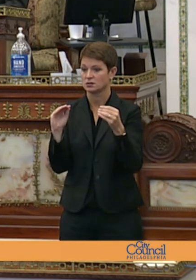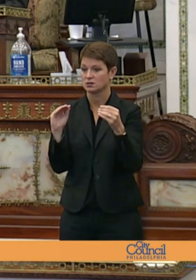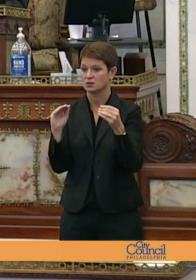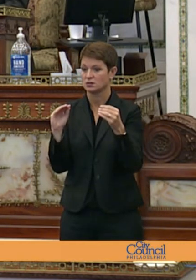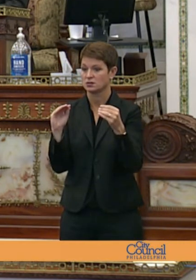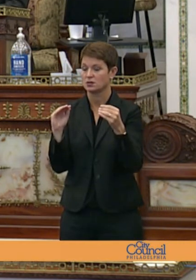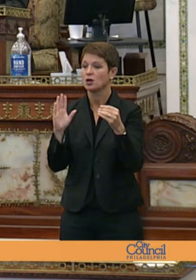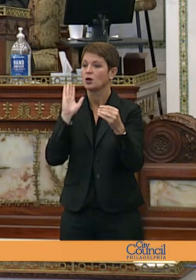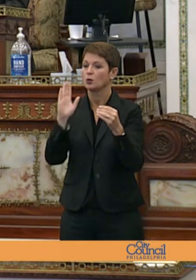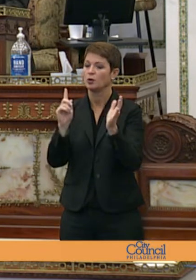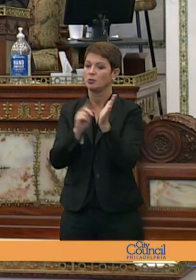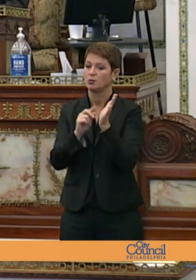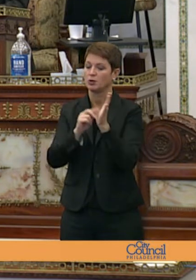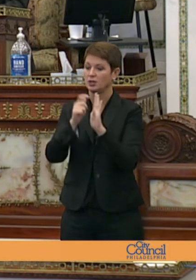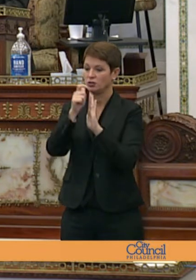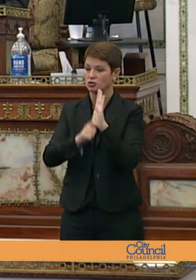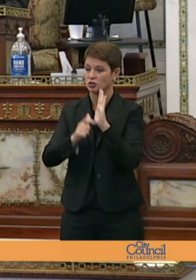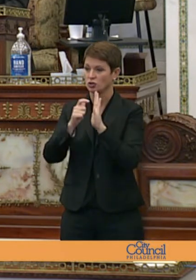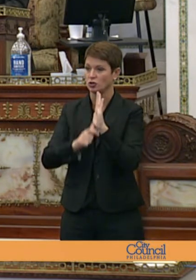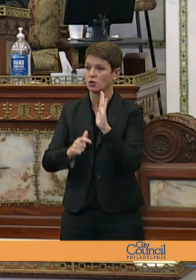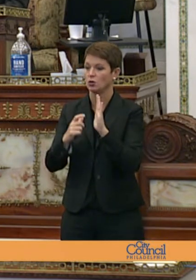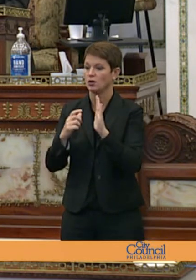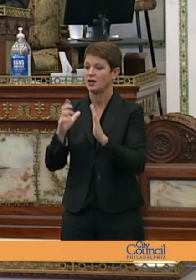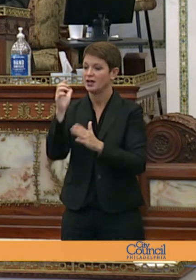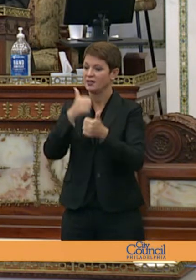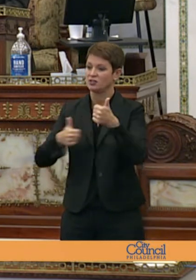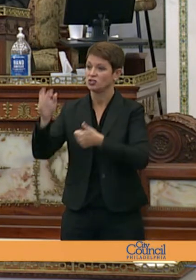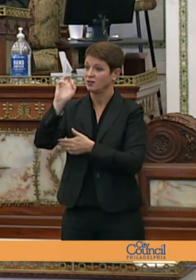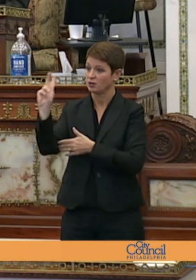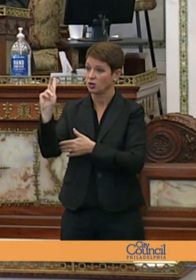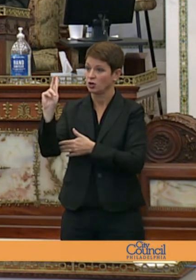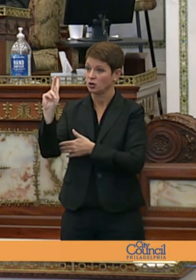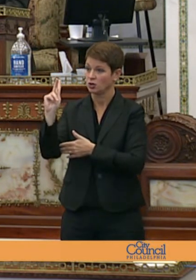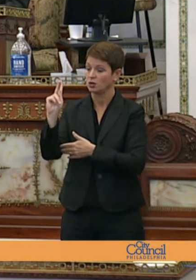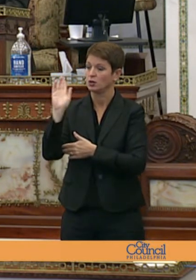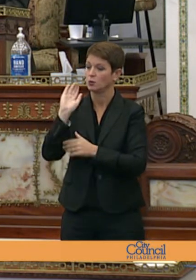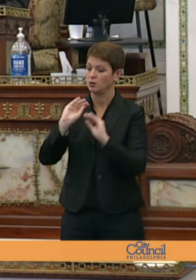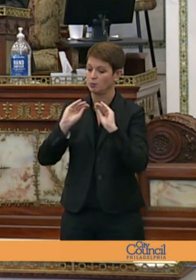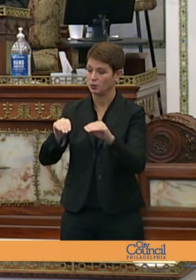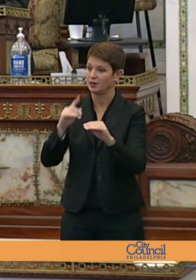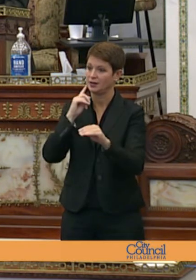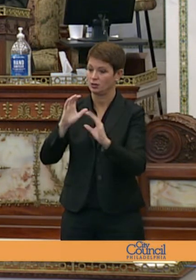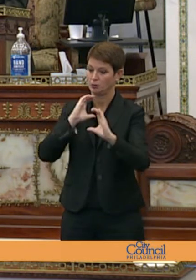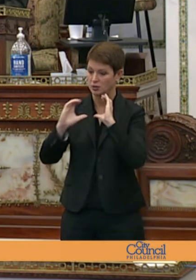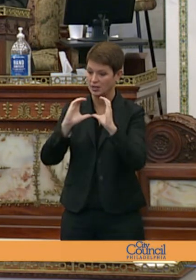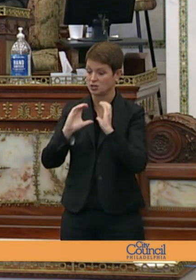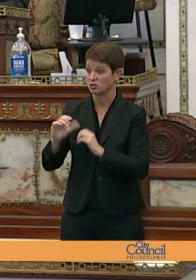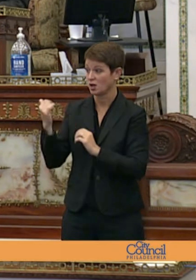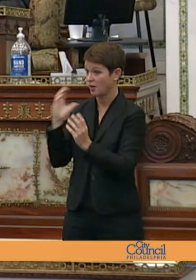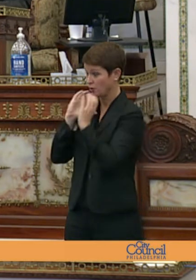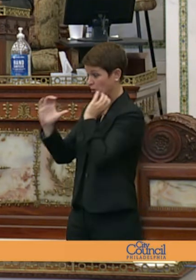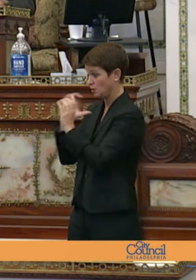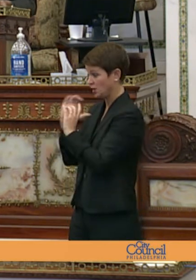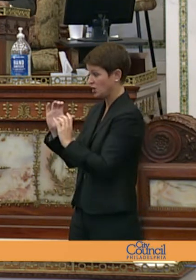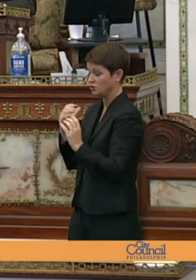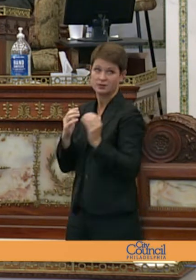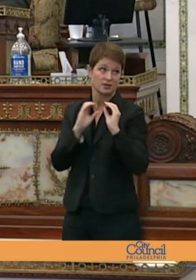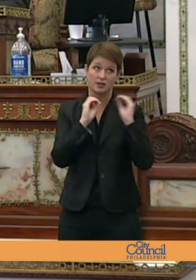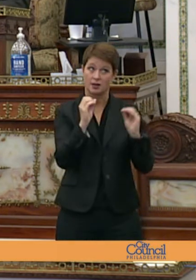messages will be printed in the journal the chief clerk will please any other additional communications i have none mr president thank you